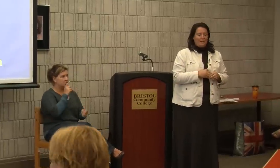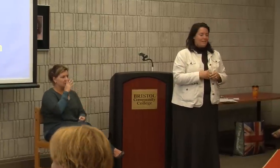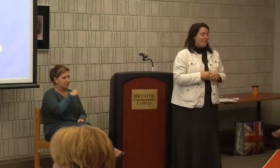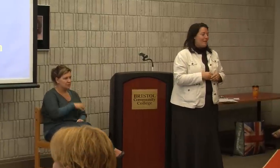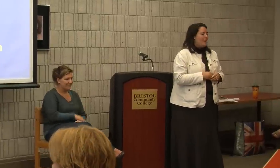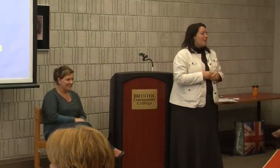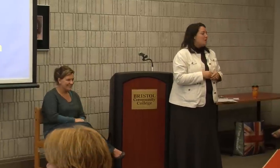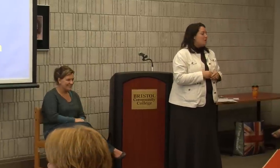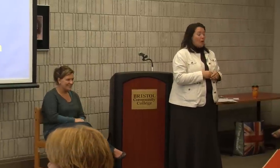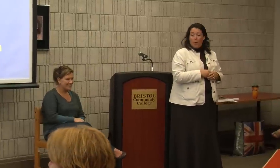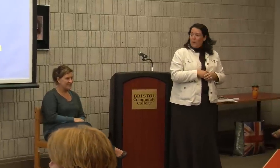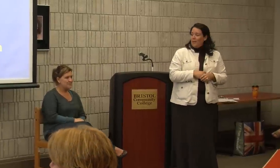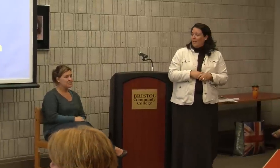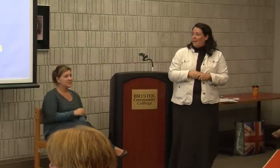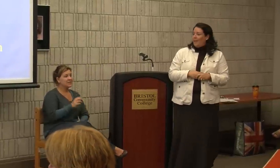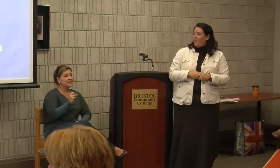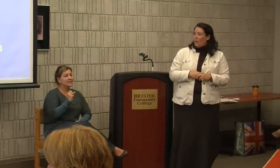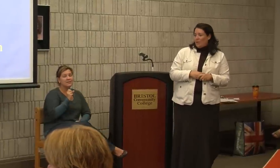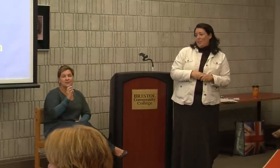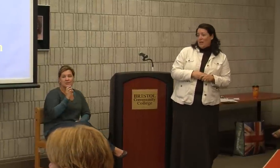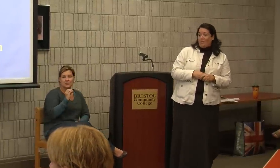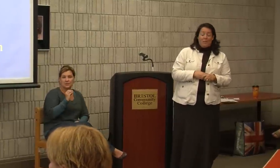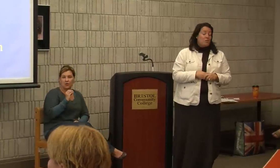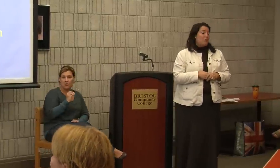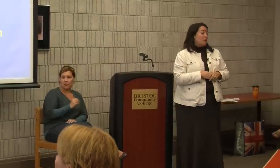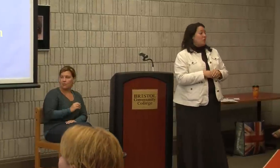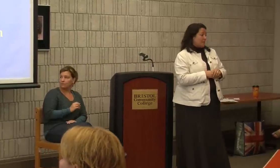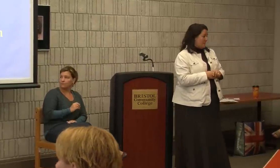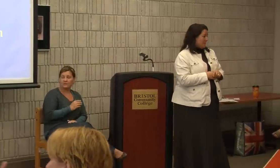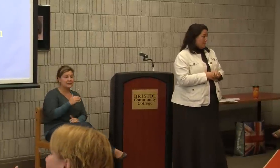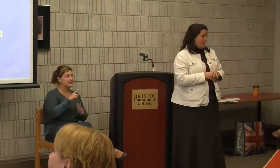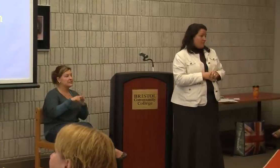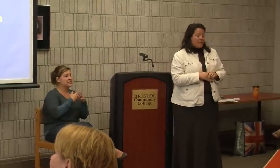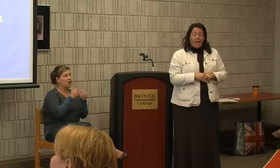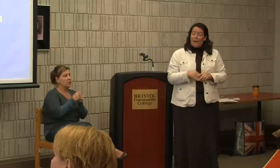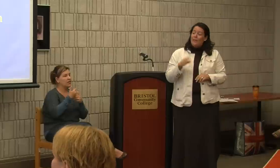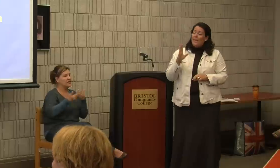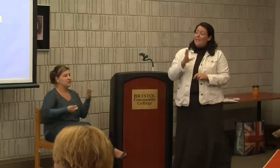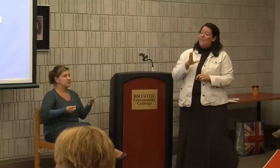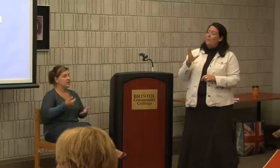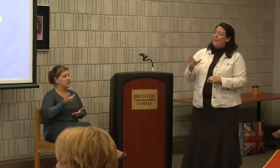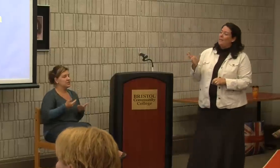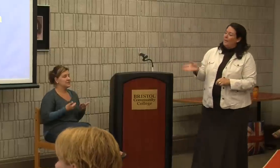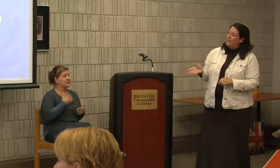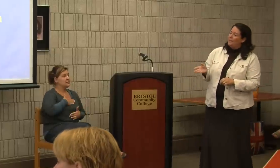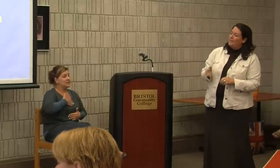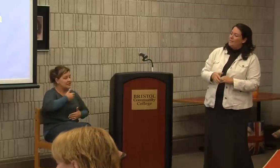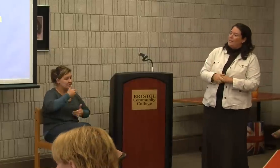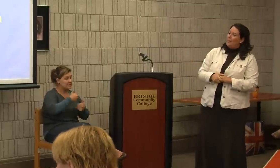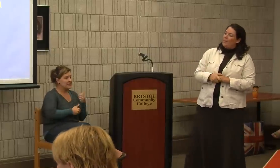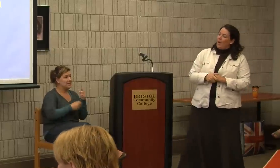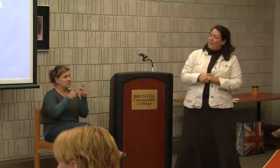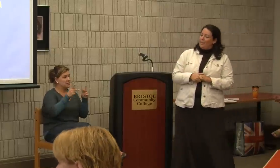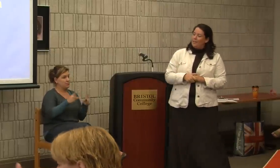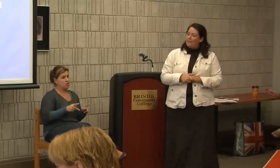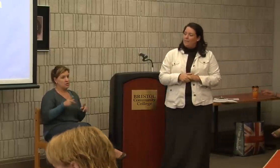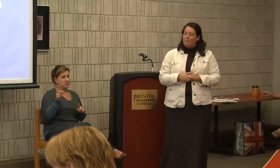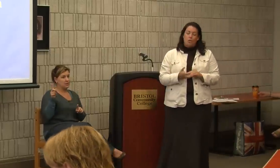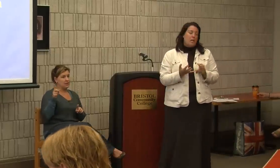So we're going to start with introductions. I would like each panelist to tell the audience your